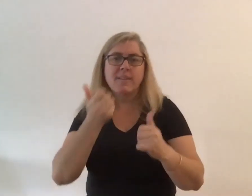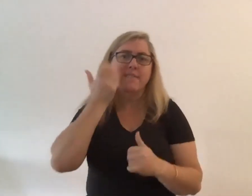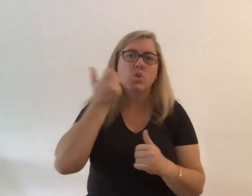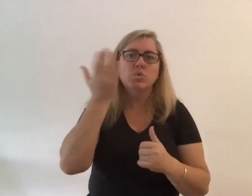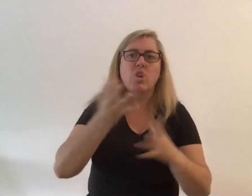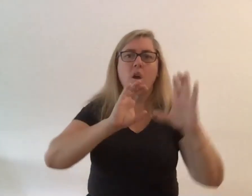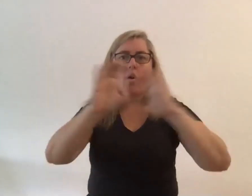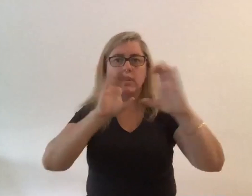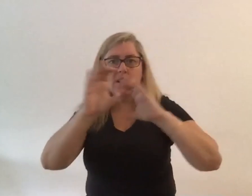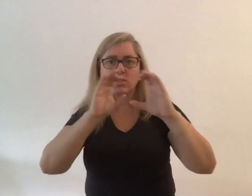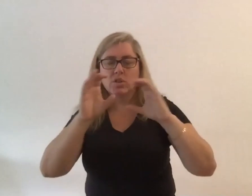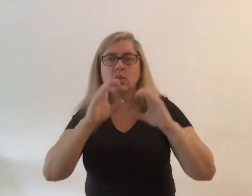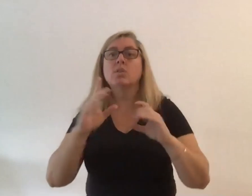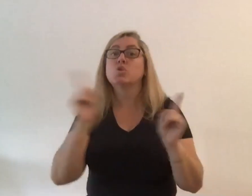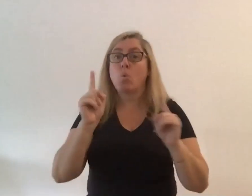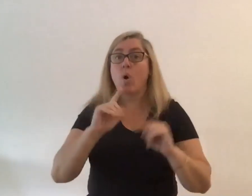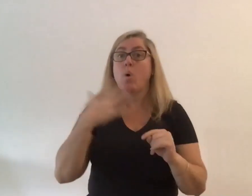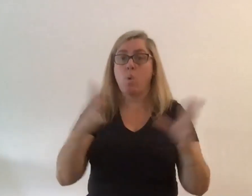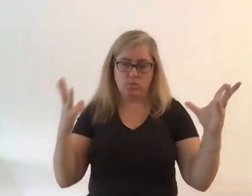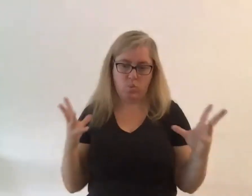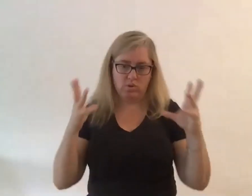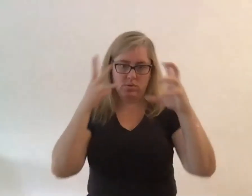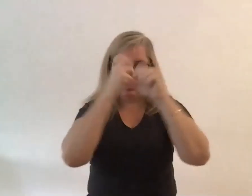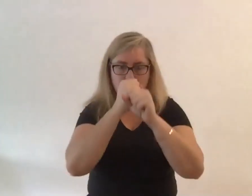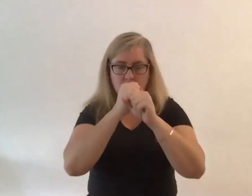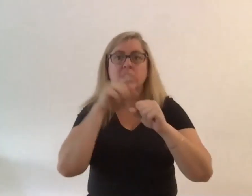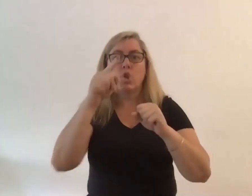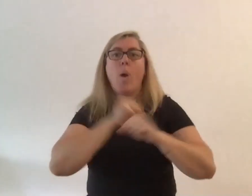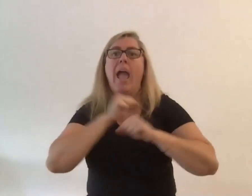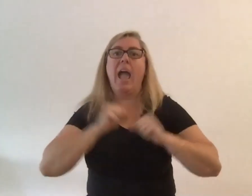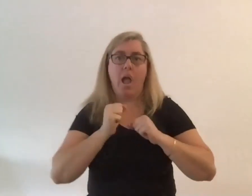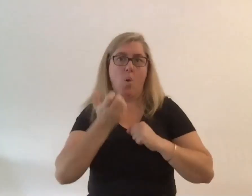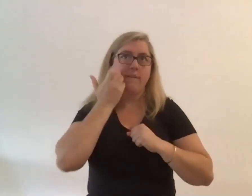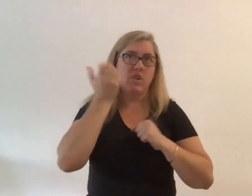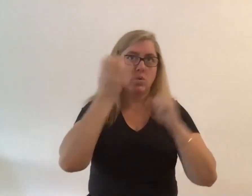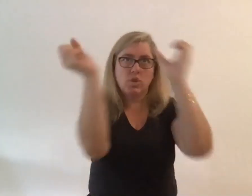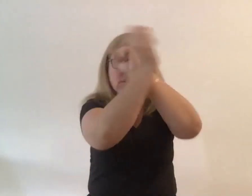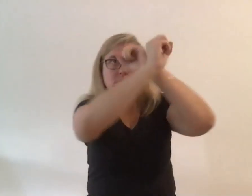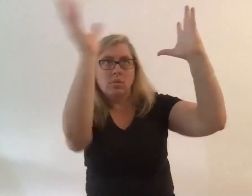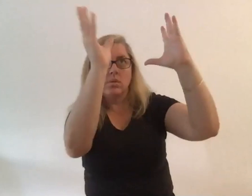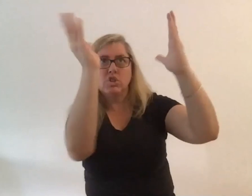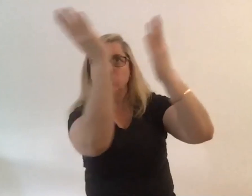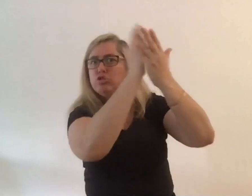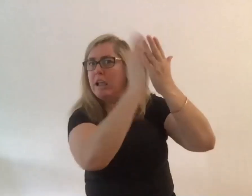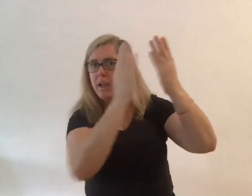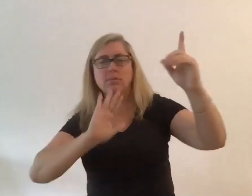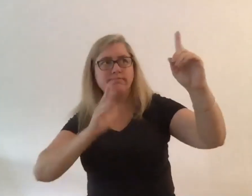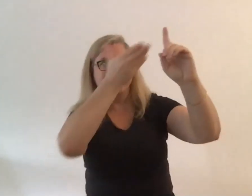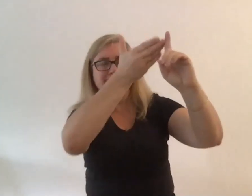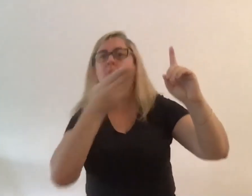lunches try and bring them together and think about what our shared vision for the future is so we're starting that sort of work and tomorrow we're going to think about um an event